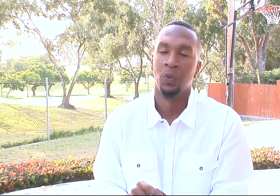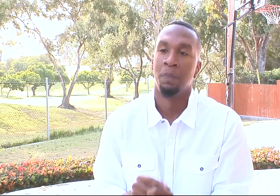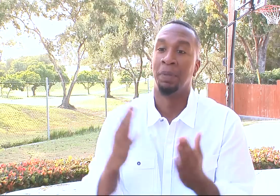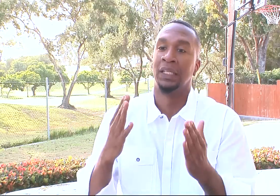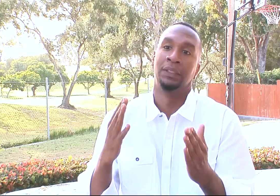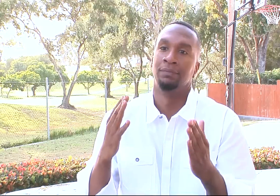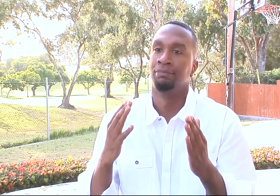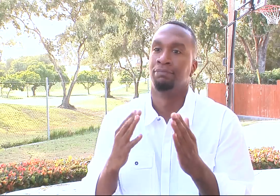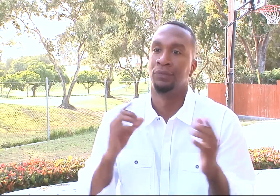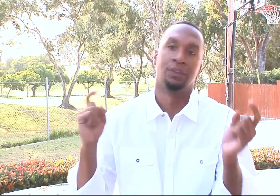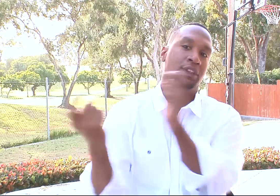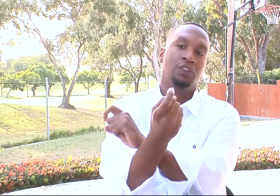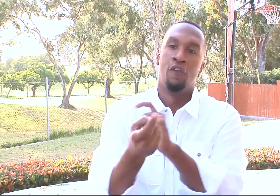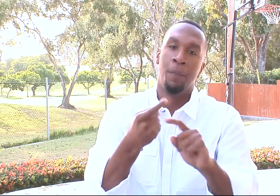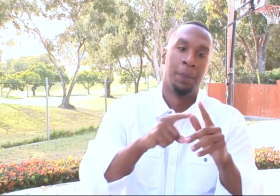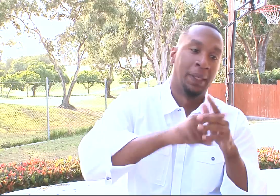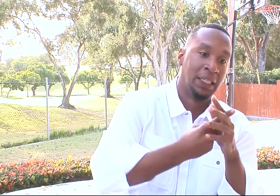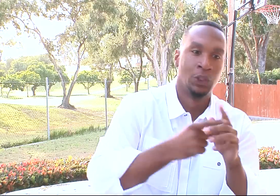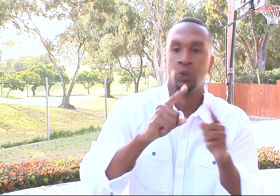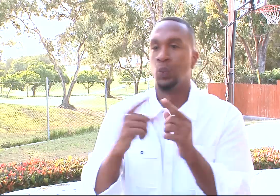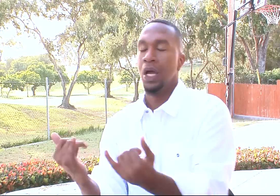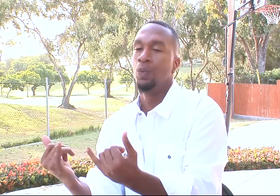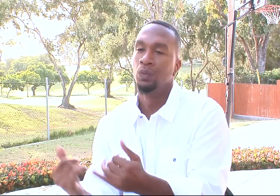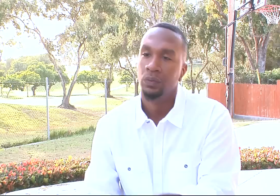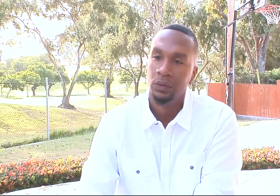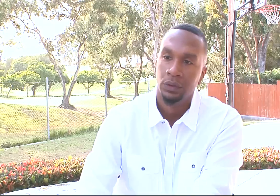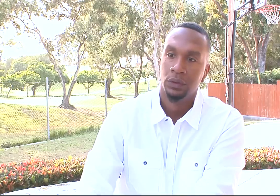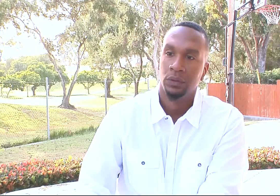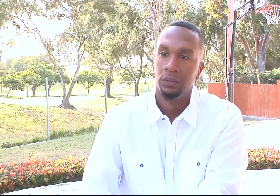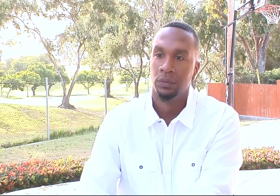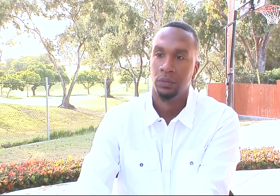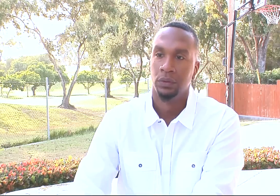it's a huge change from the beginning to current to present time.